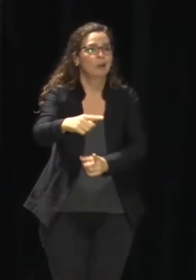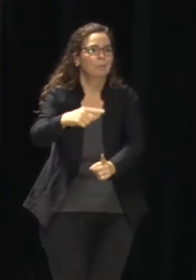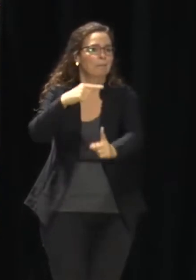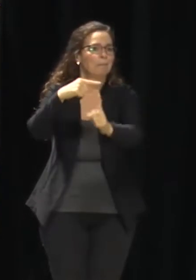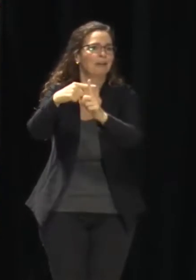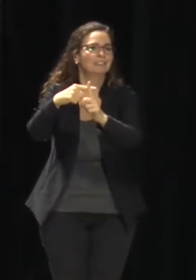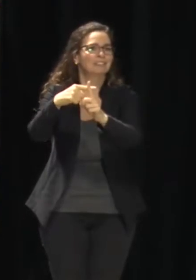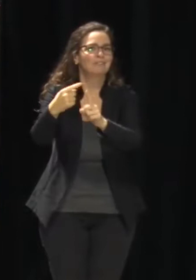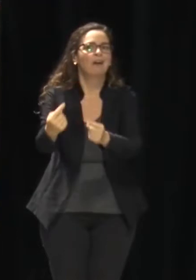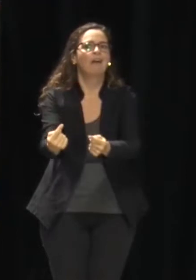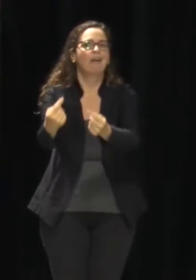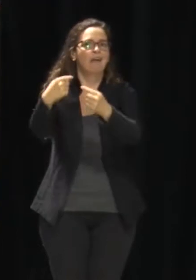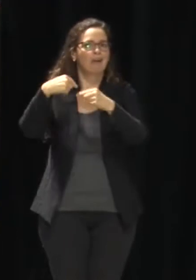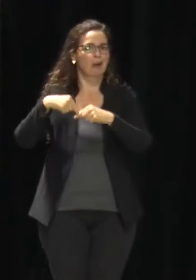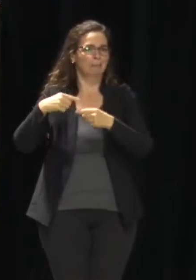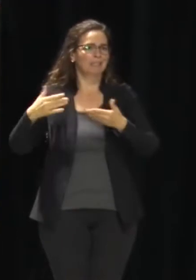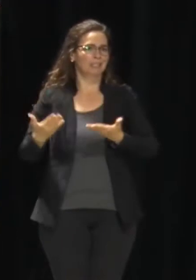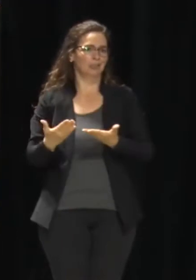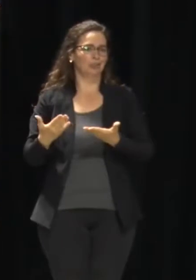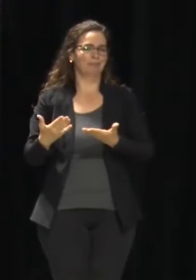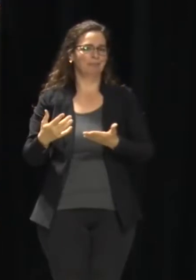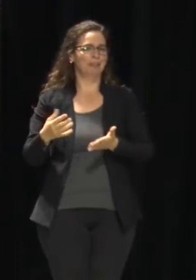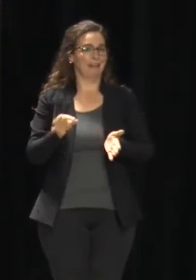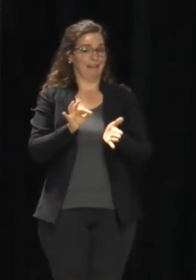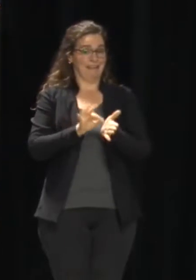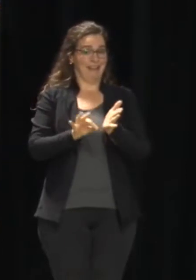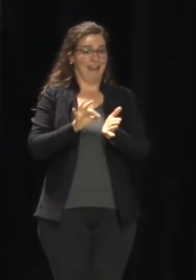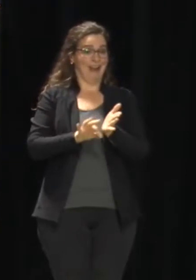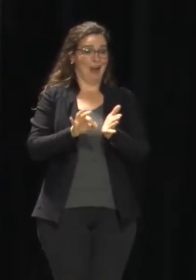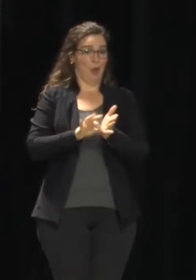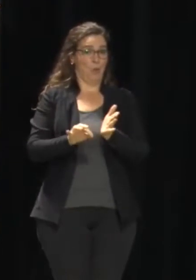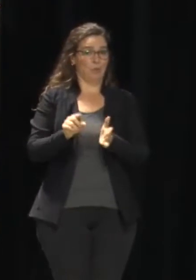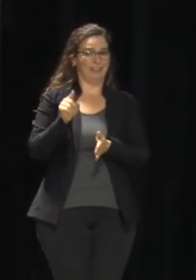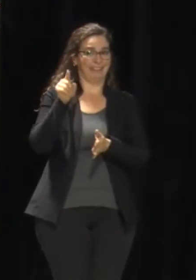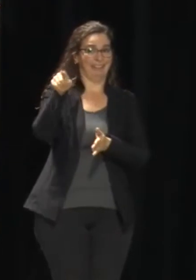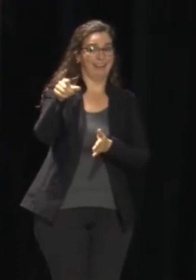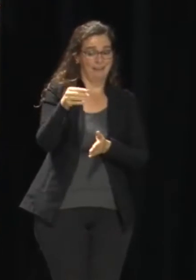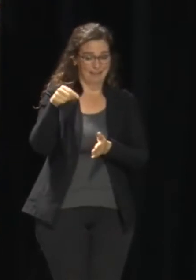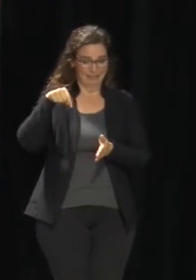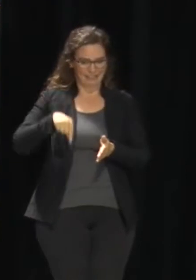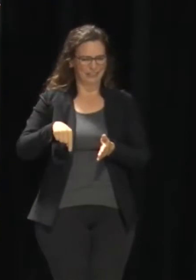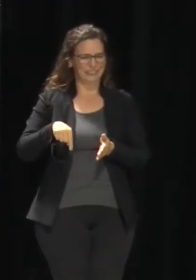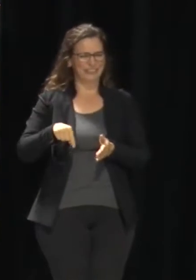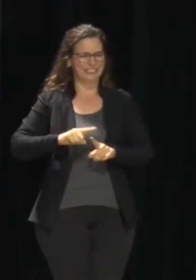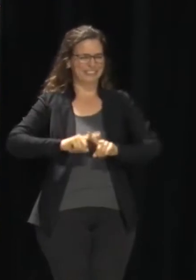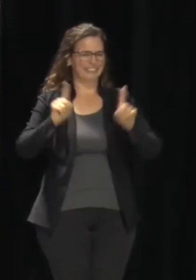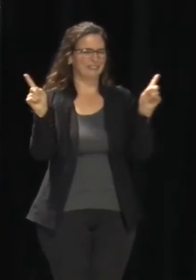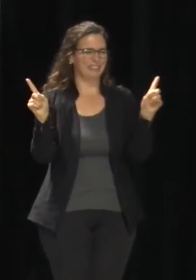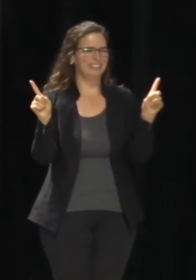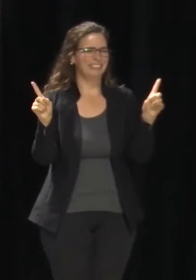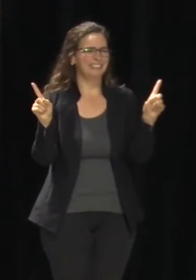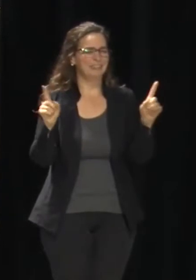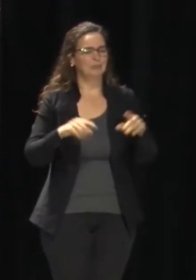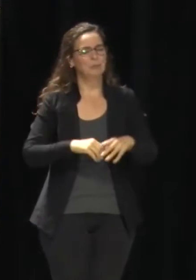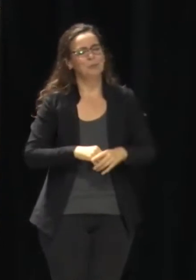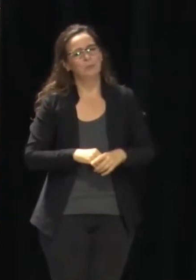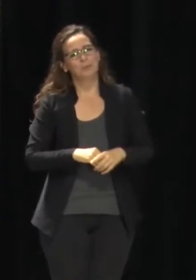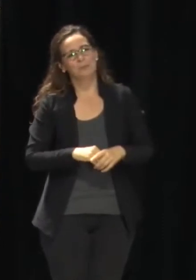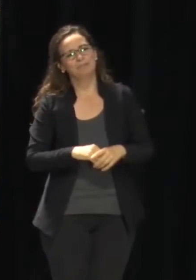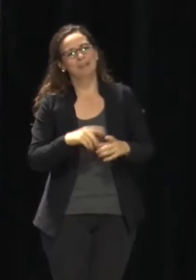starts out as our case, but then that will get transferred to the county of which they are actually